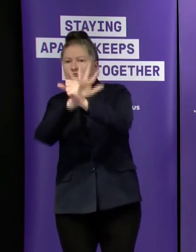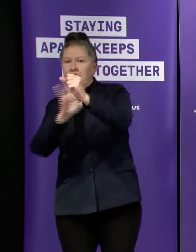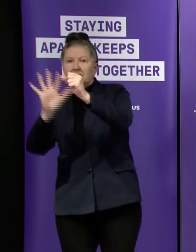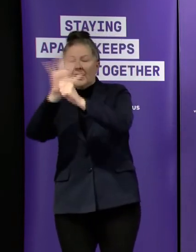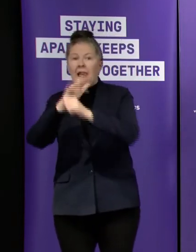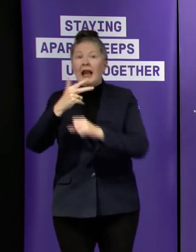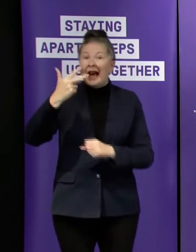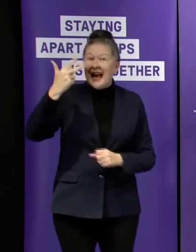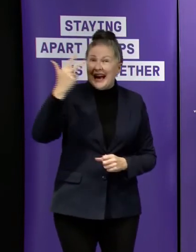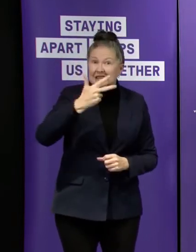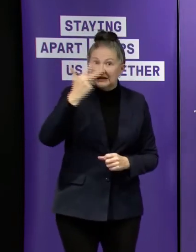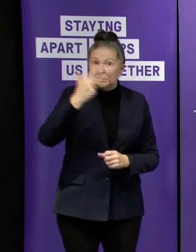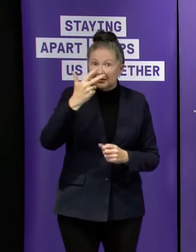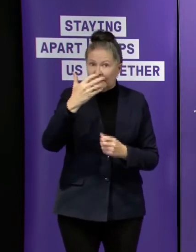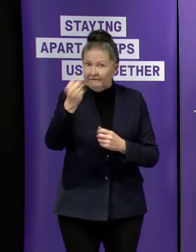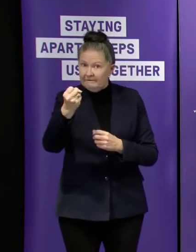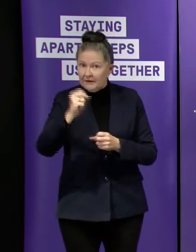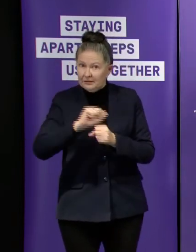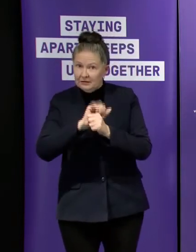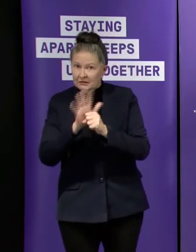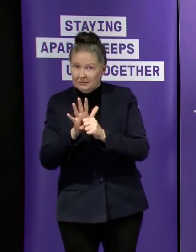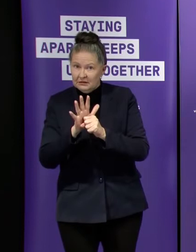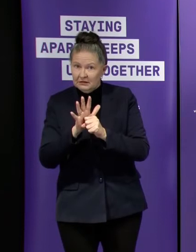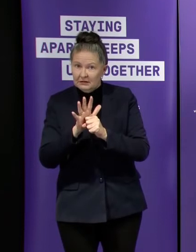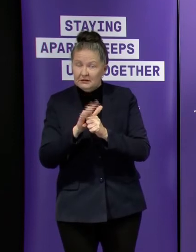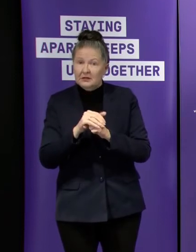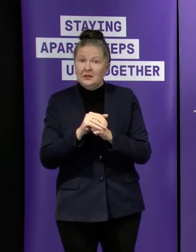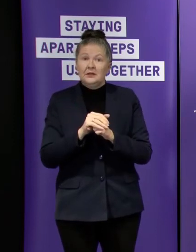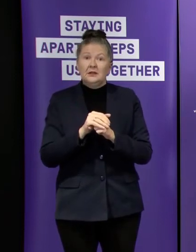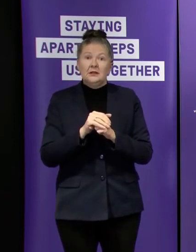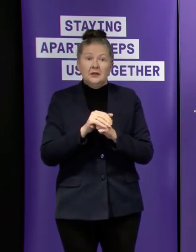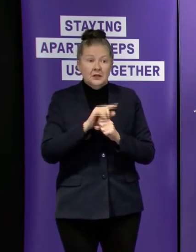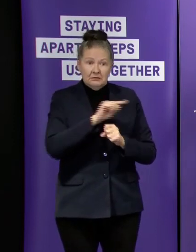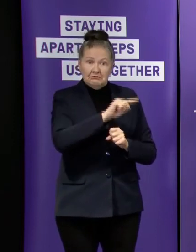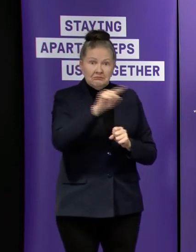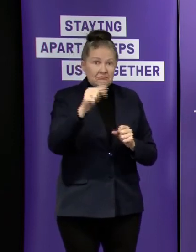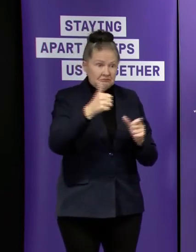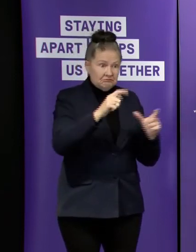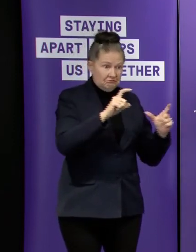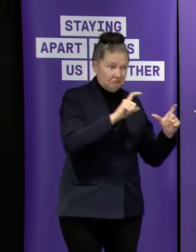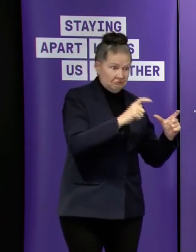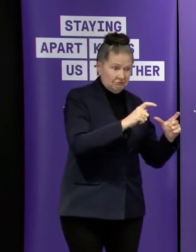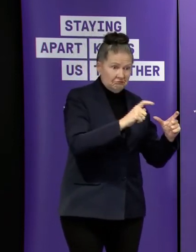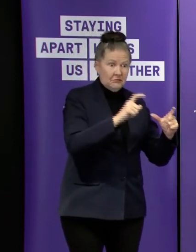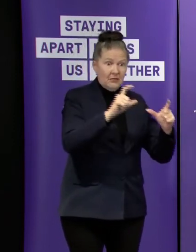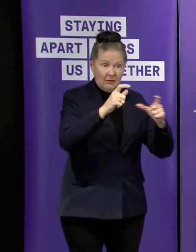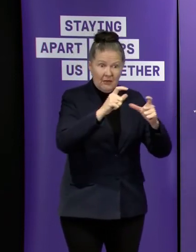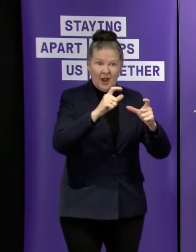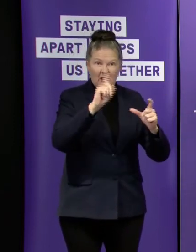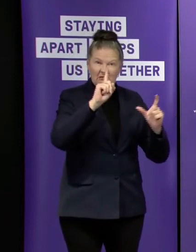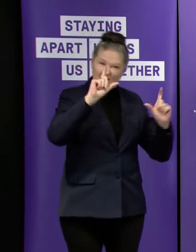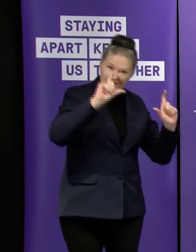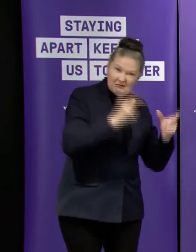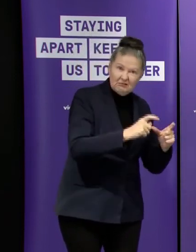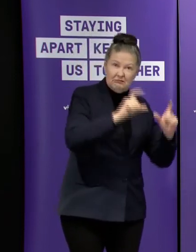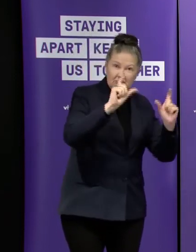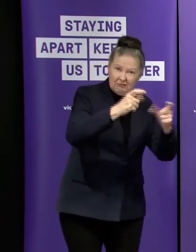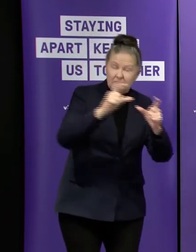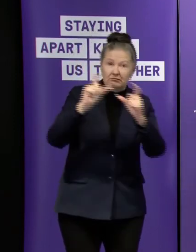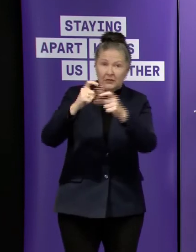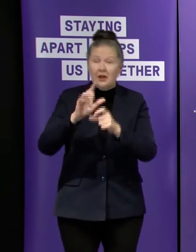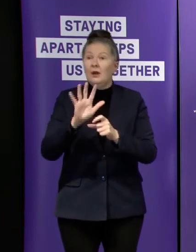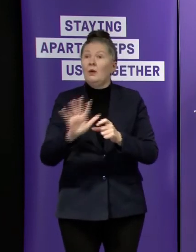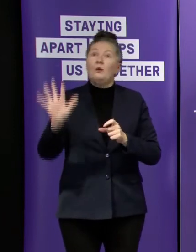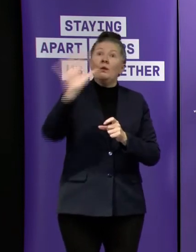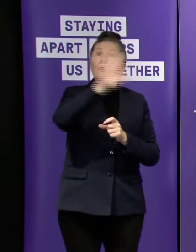18 active cases so those numbers are more than stabilizing they're in fact coming down total numbers across regional victoria